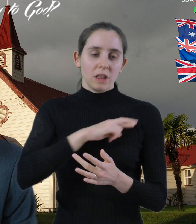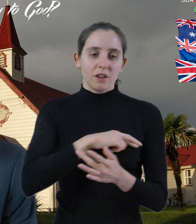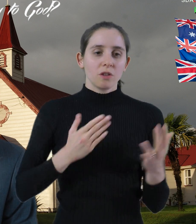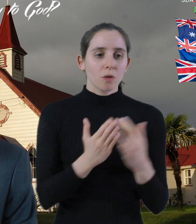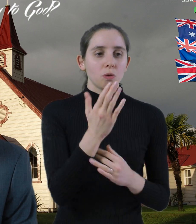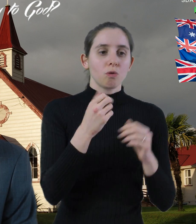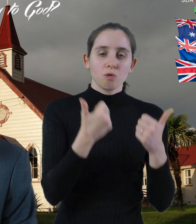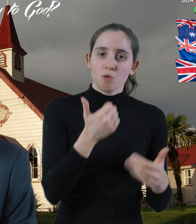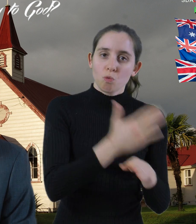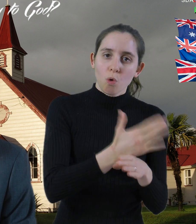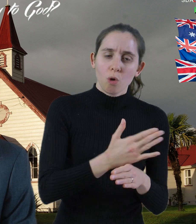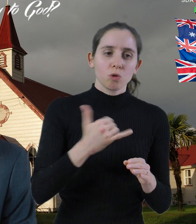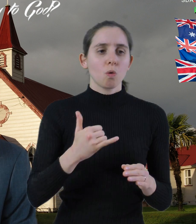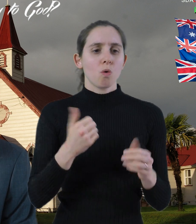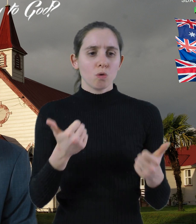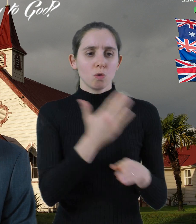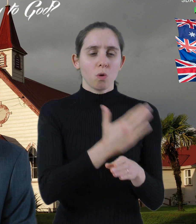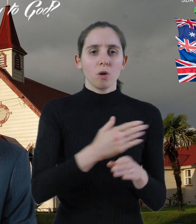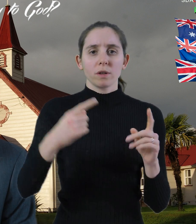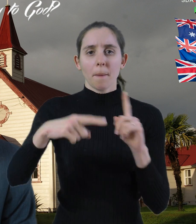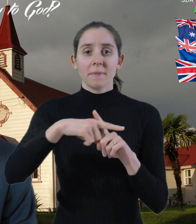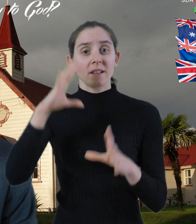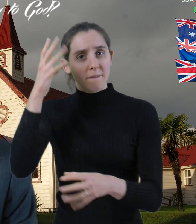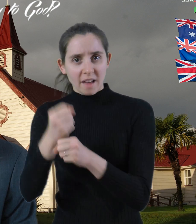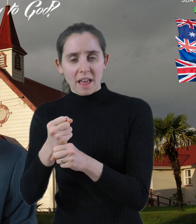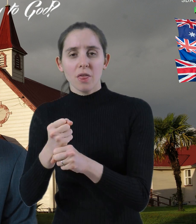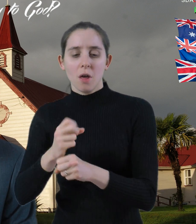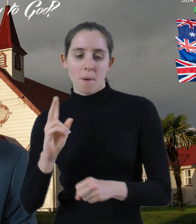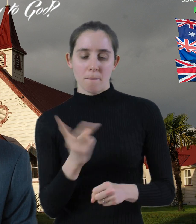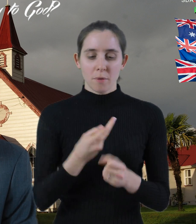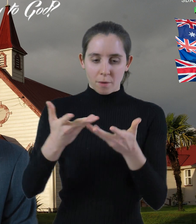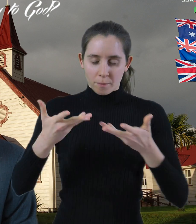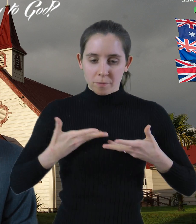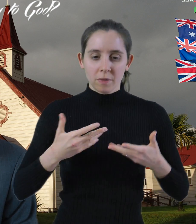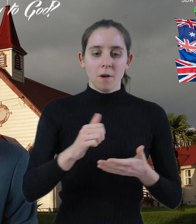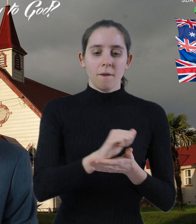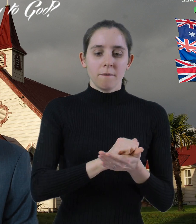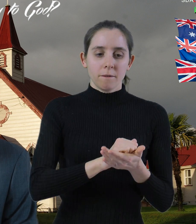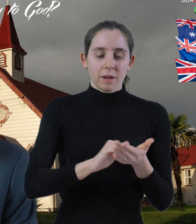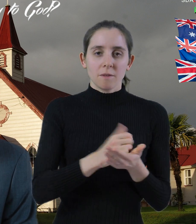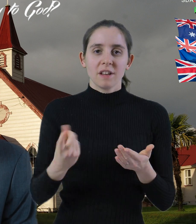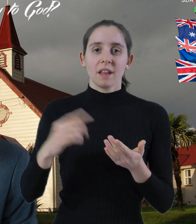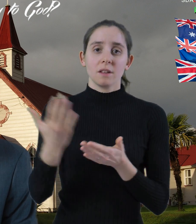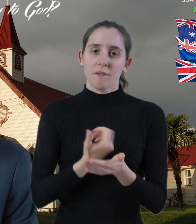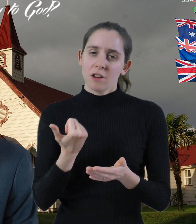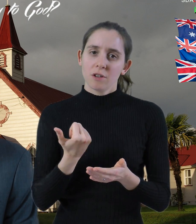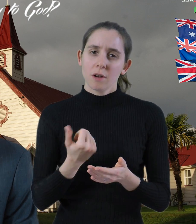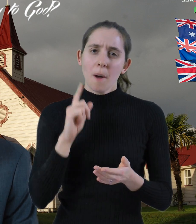works or a mix of good works with faith that provides forgiveness and salvation. But Christianity